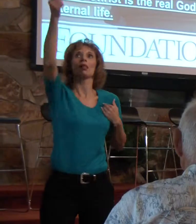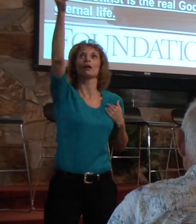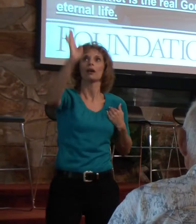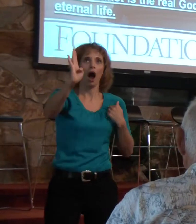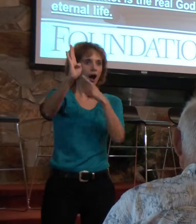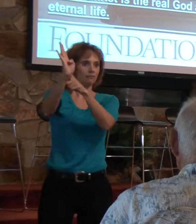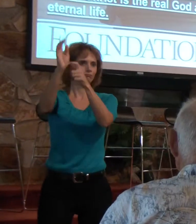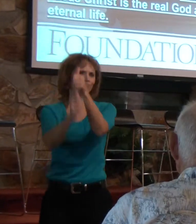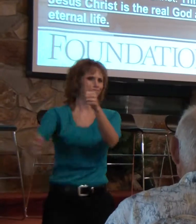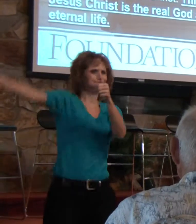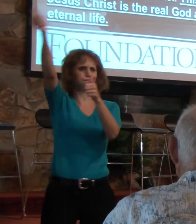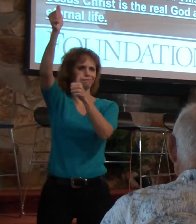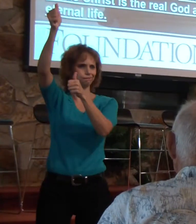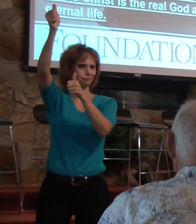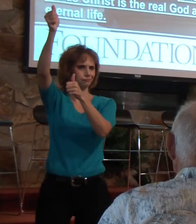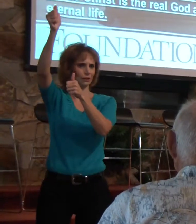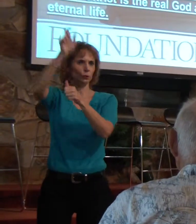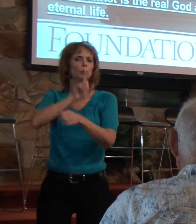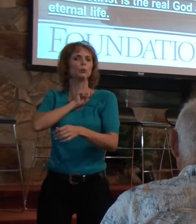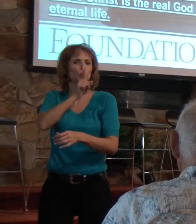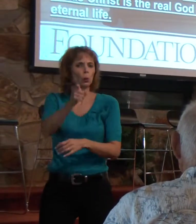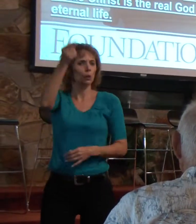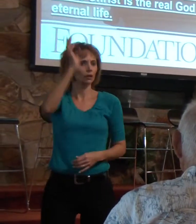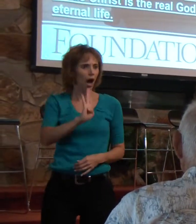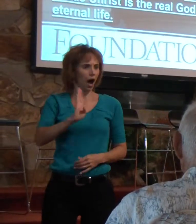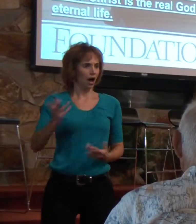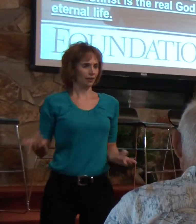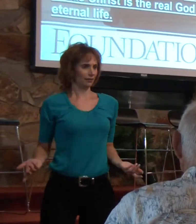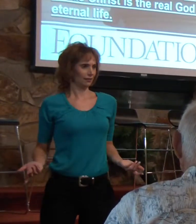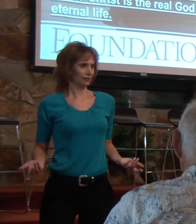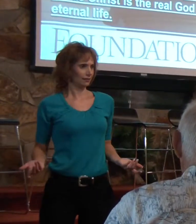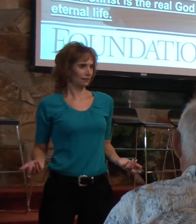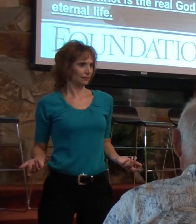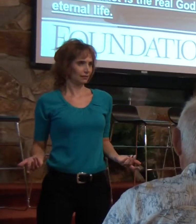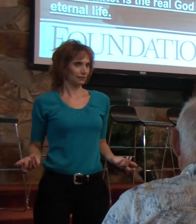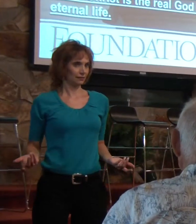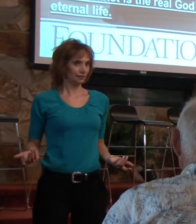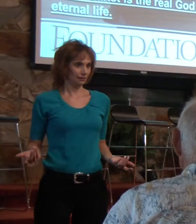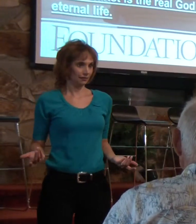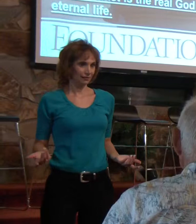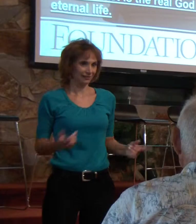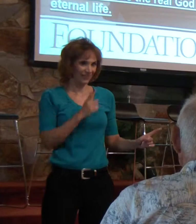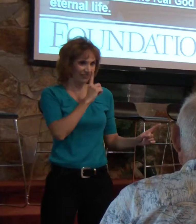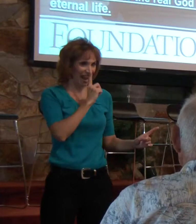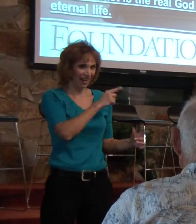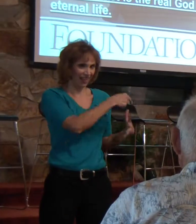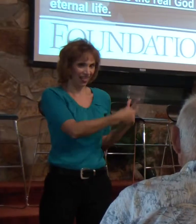The true God, the the true God.